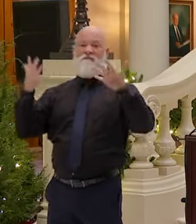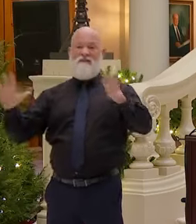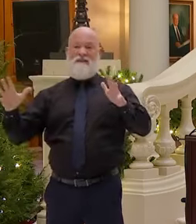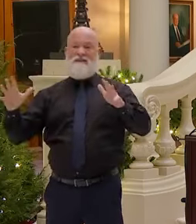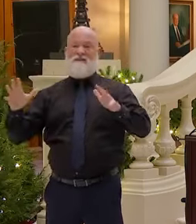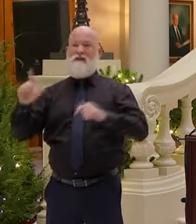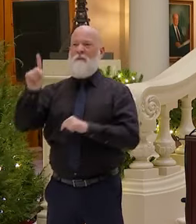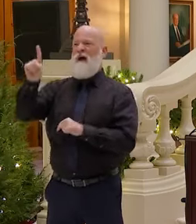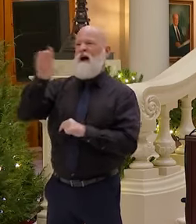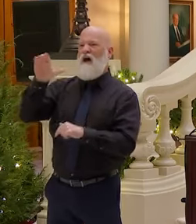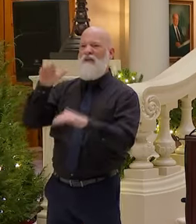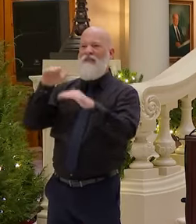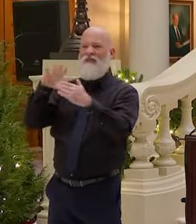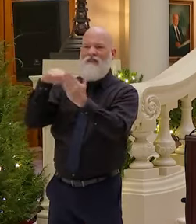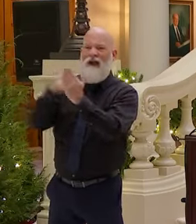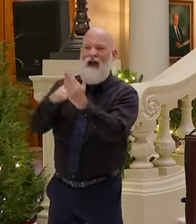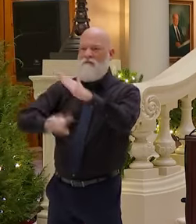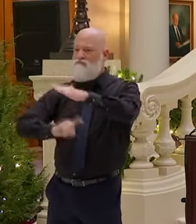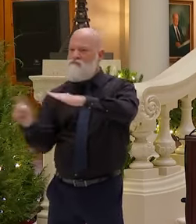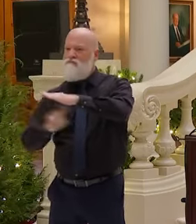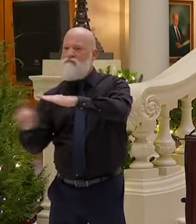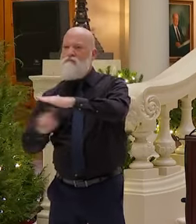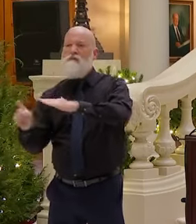Chatham is going well. We see no anomalies there.